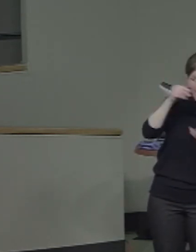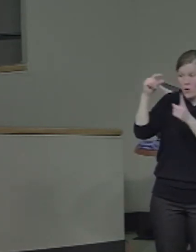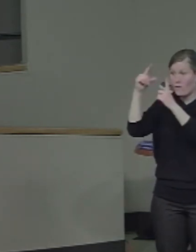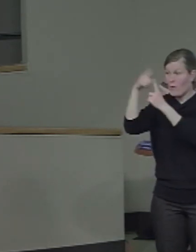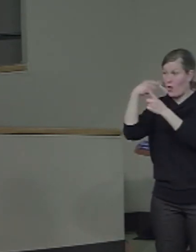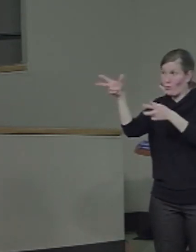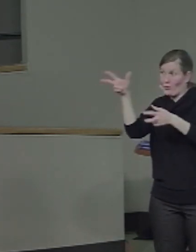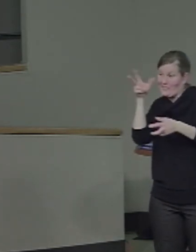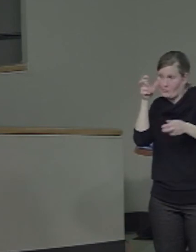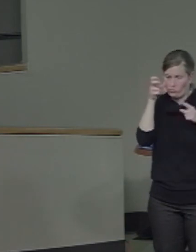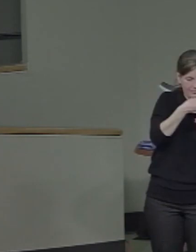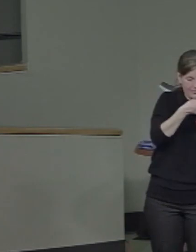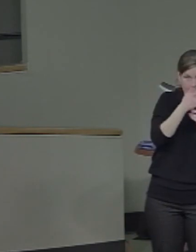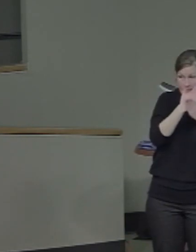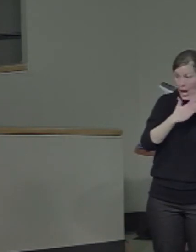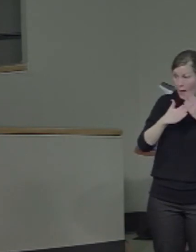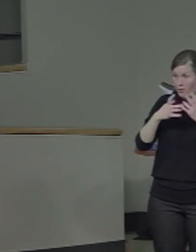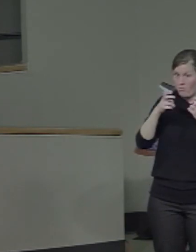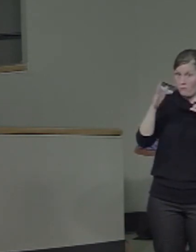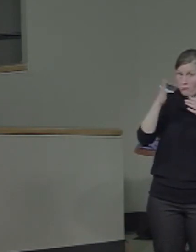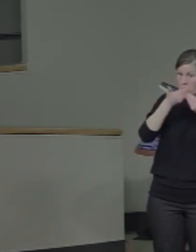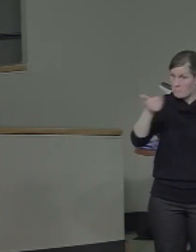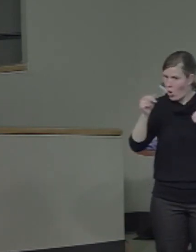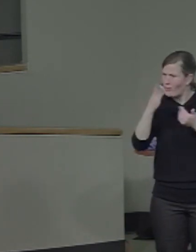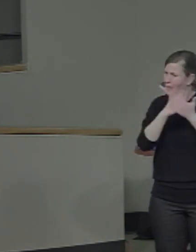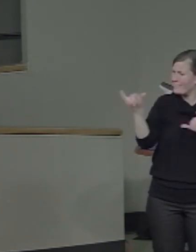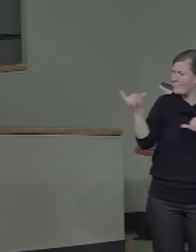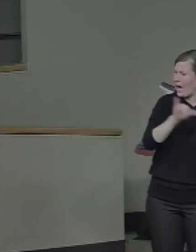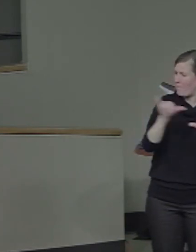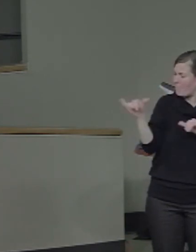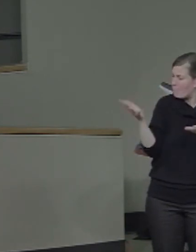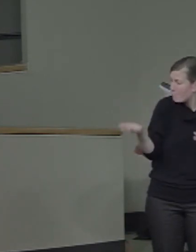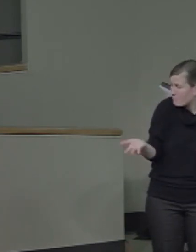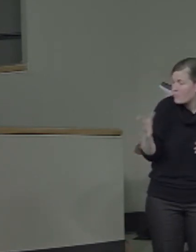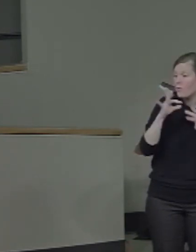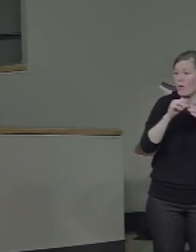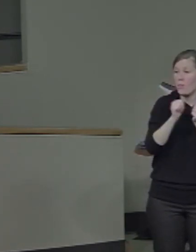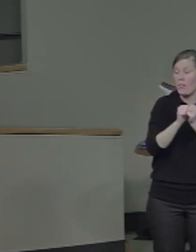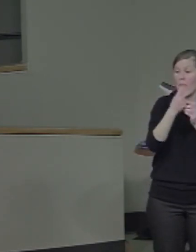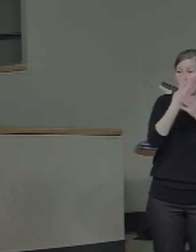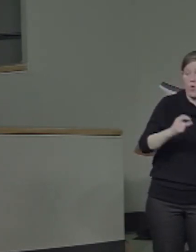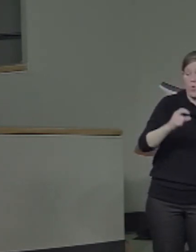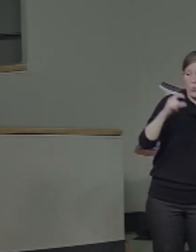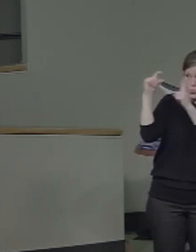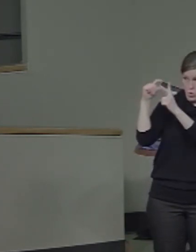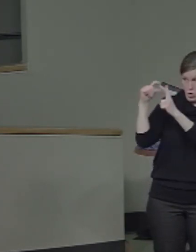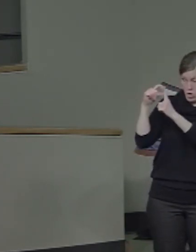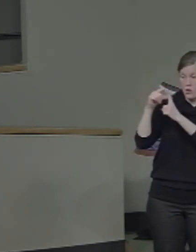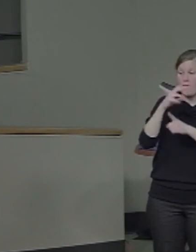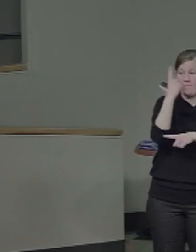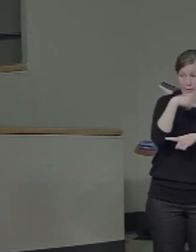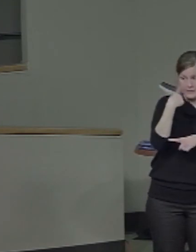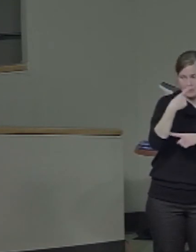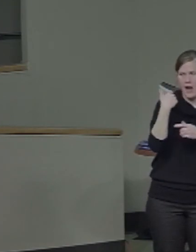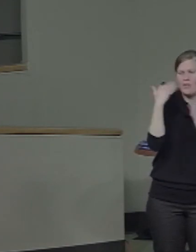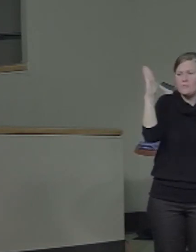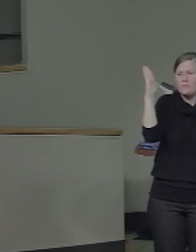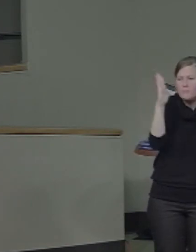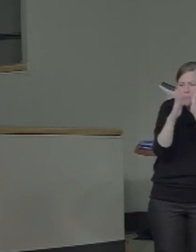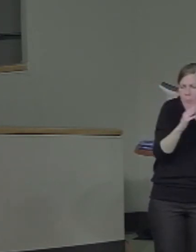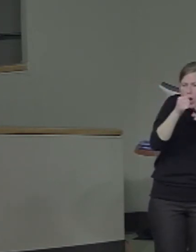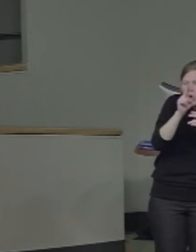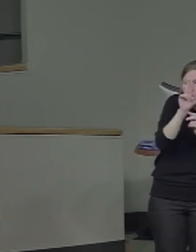contribute to both. Certainly, both domains have parts. They both have parts where the individual parts are quite similar,